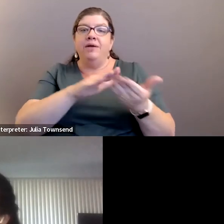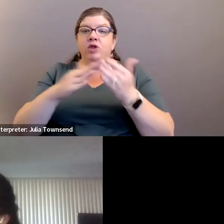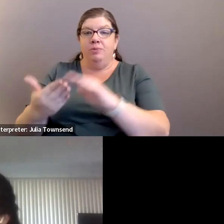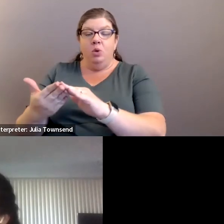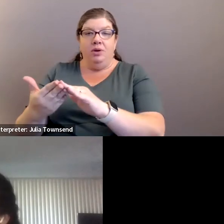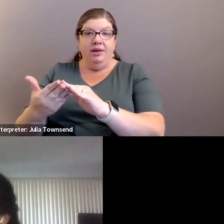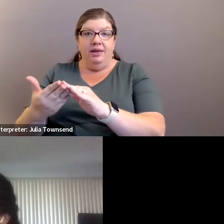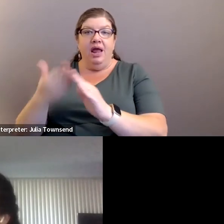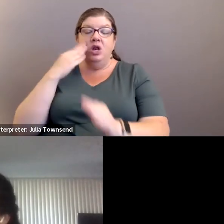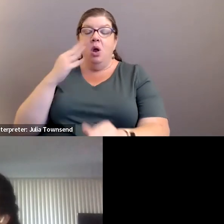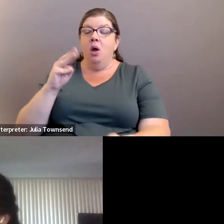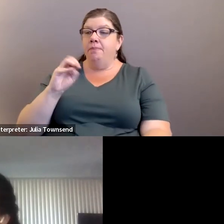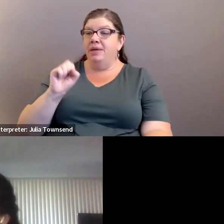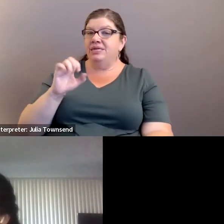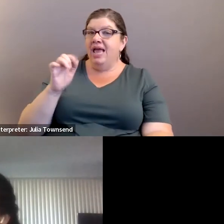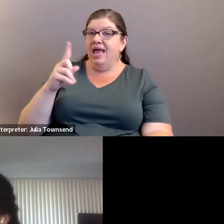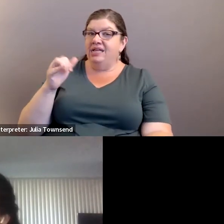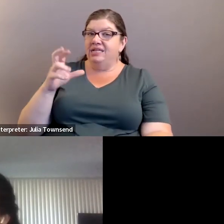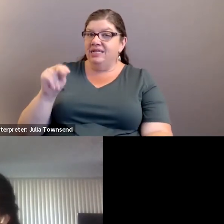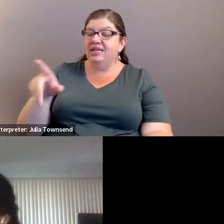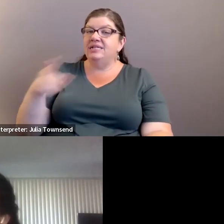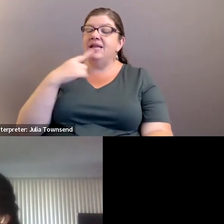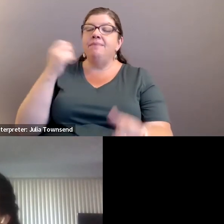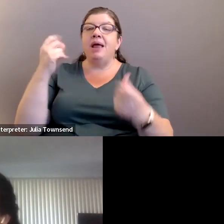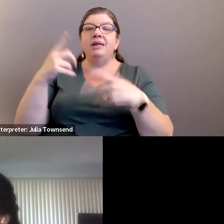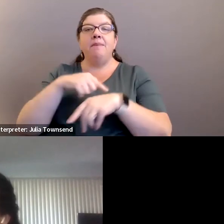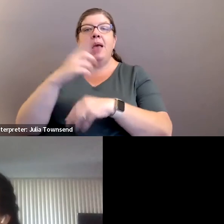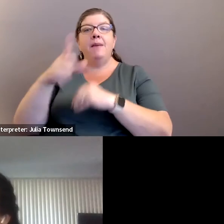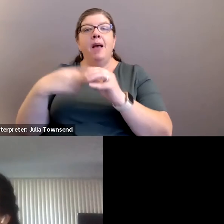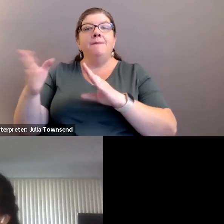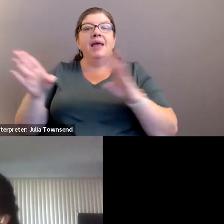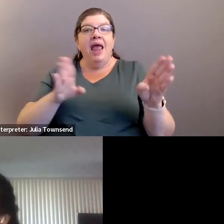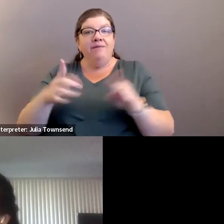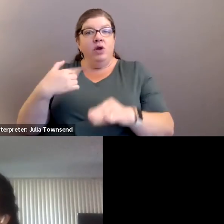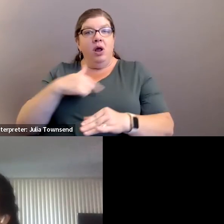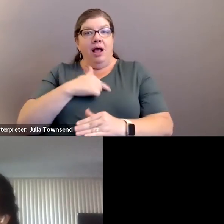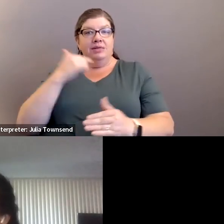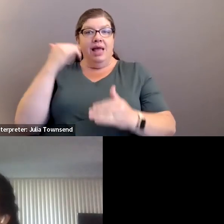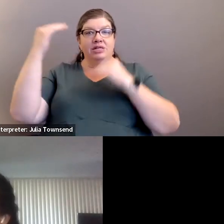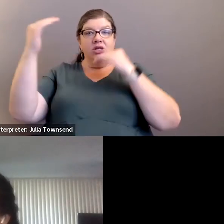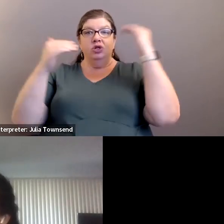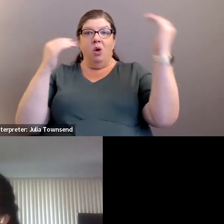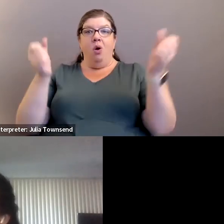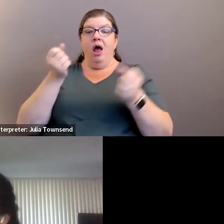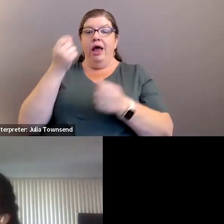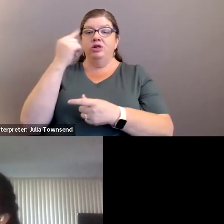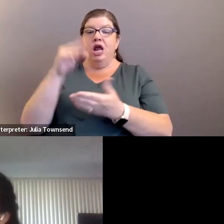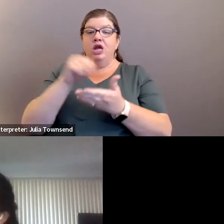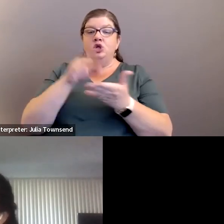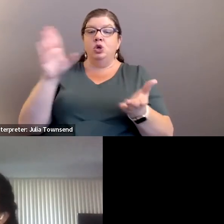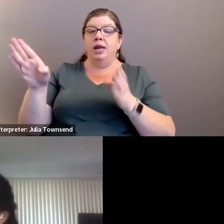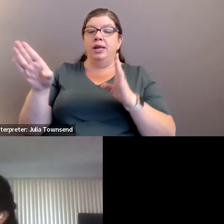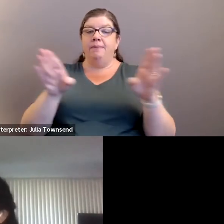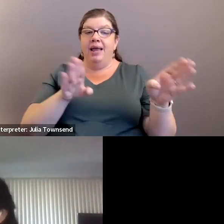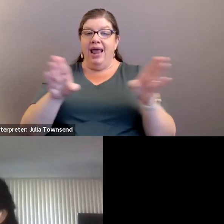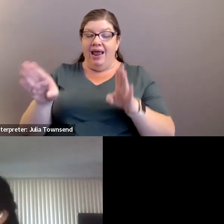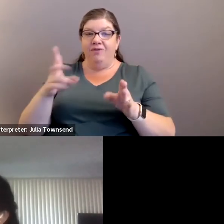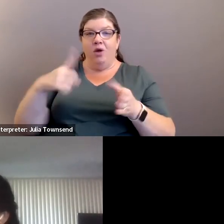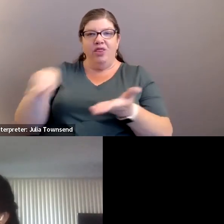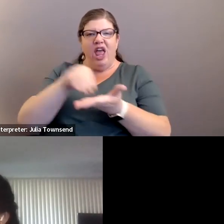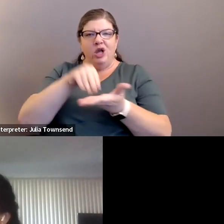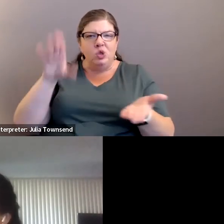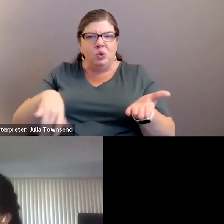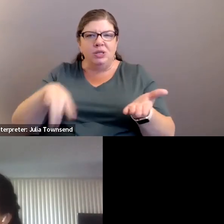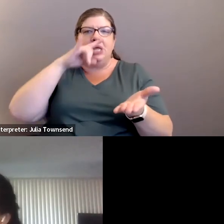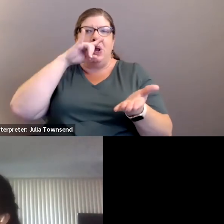and I know Miss Edison you have said many times is about the behavior us as adults understanding student behavior their students their